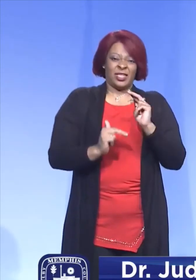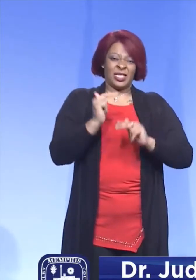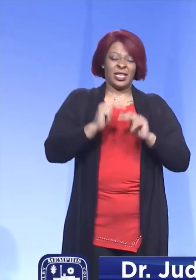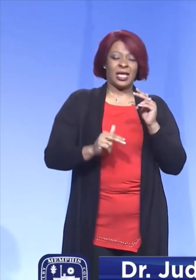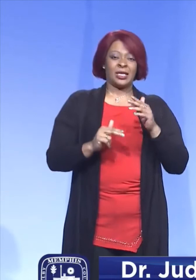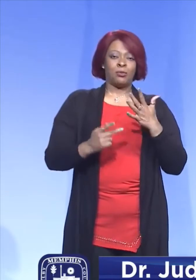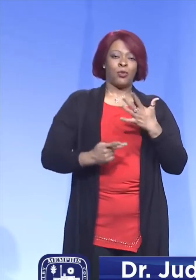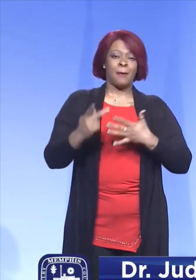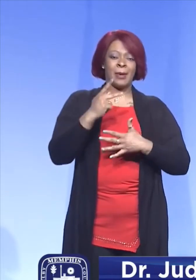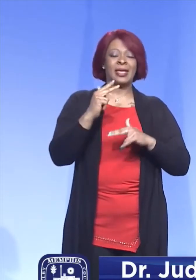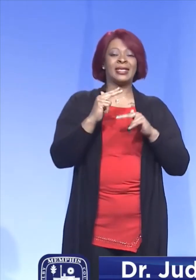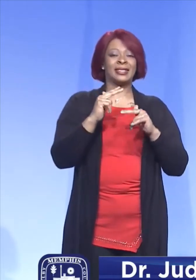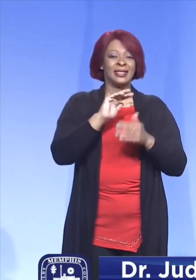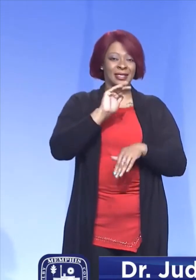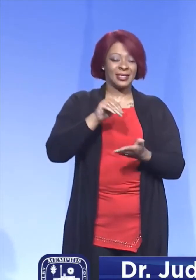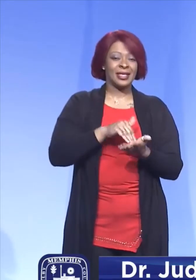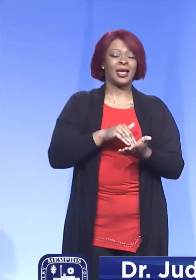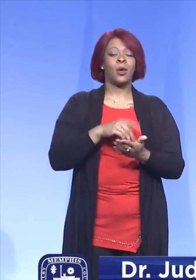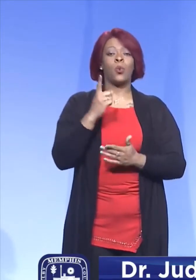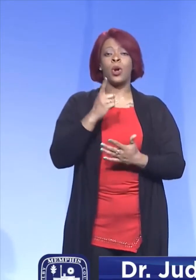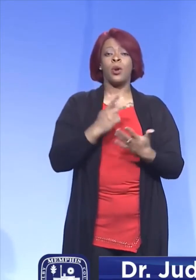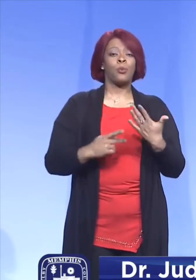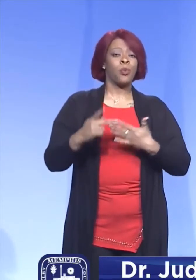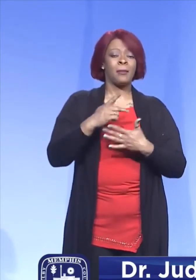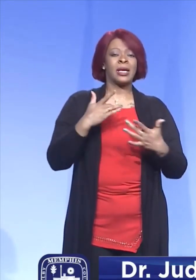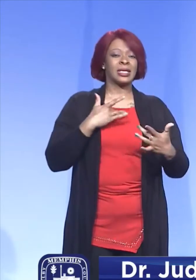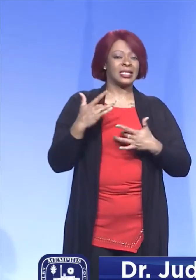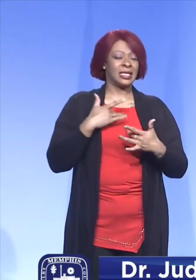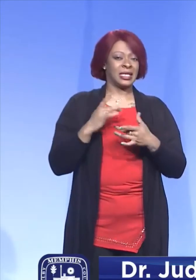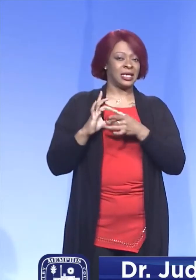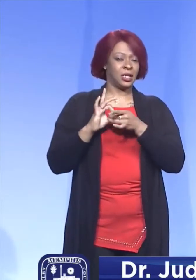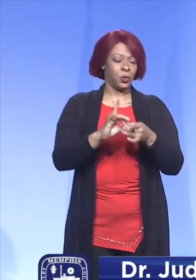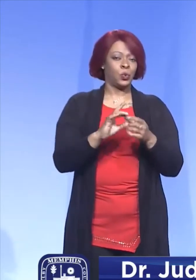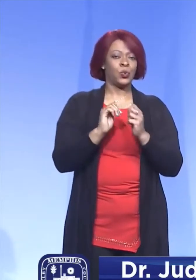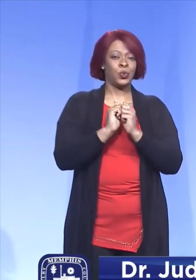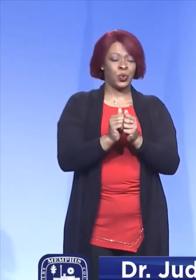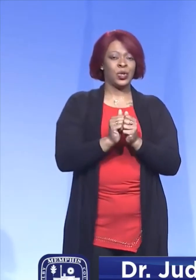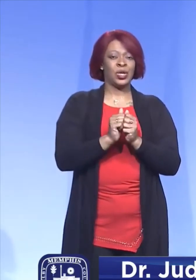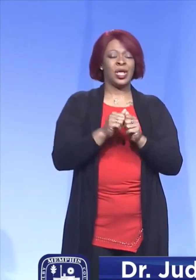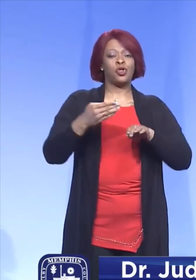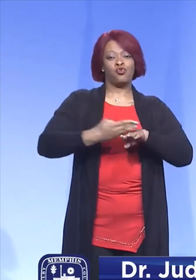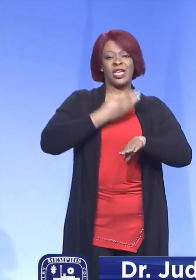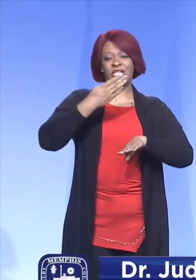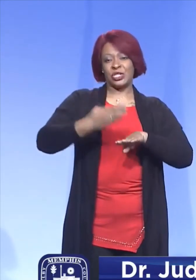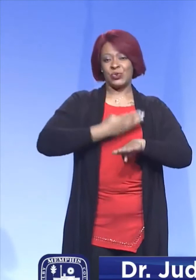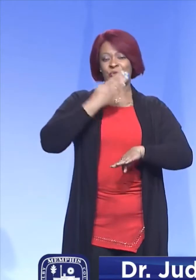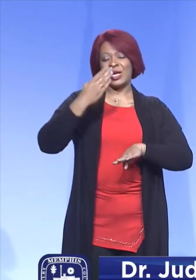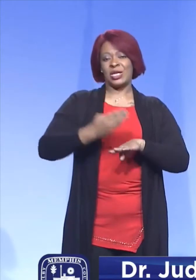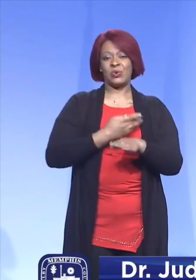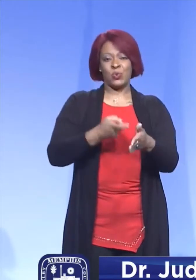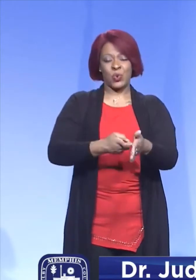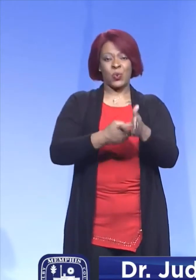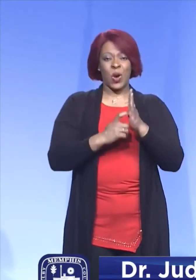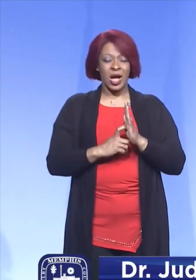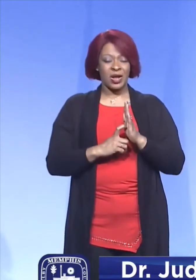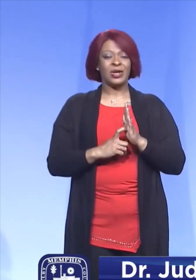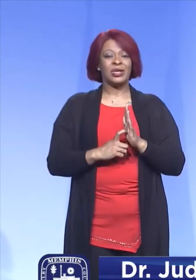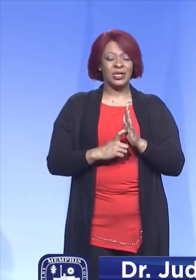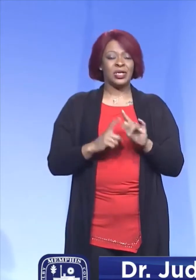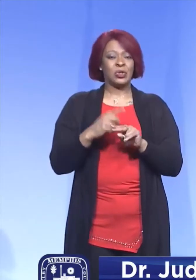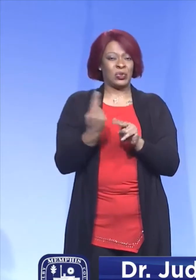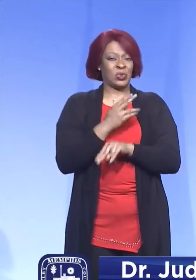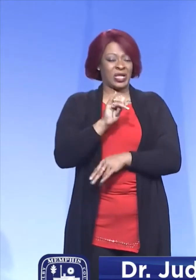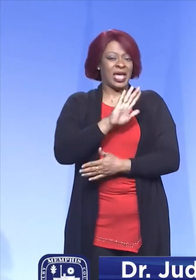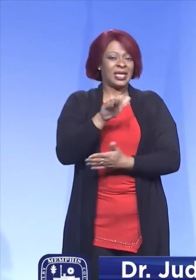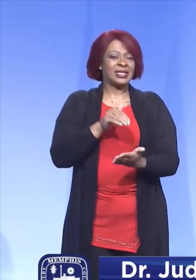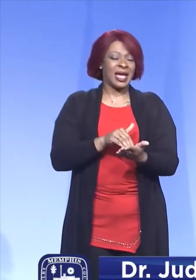site, and one of the primary ones has to do with the restoration that will be required in order to use that